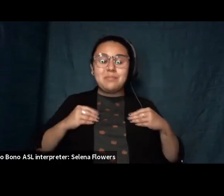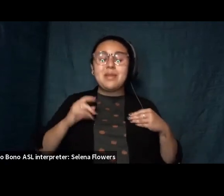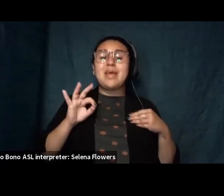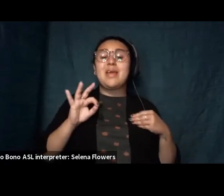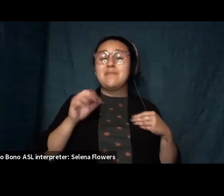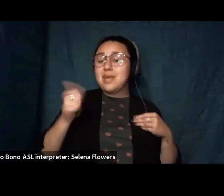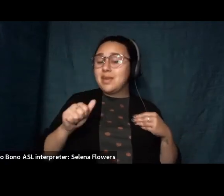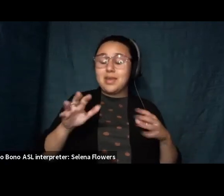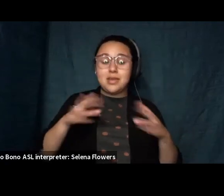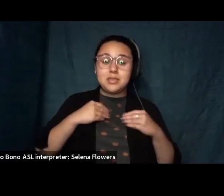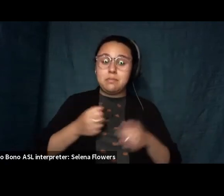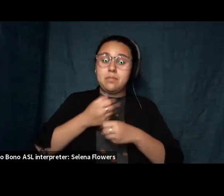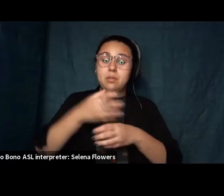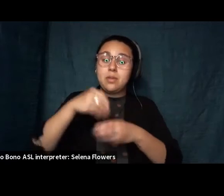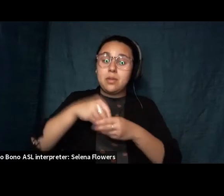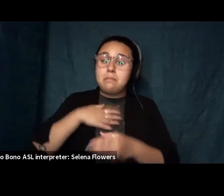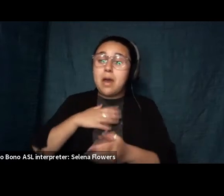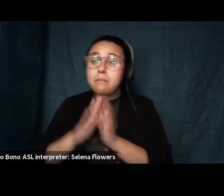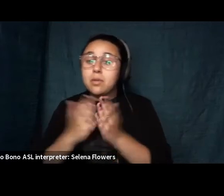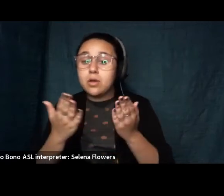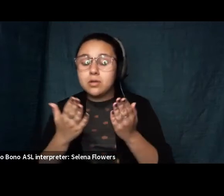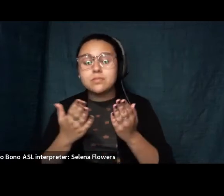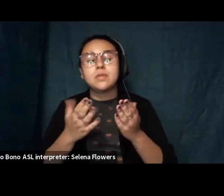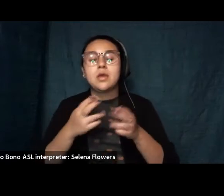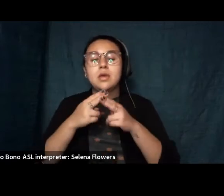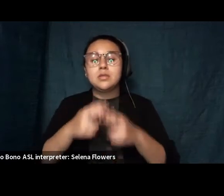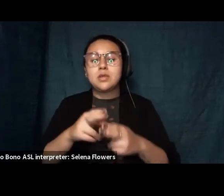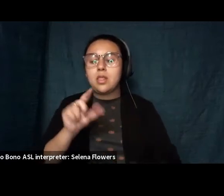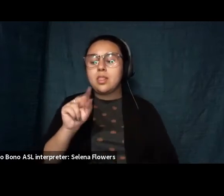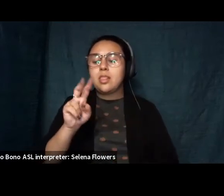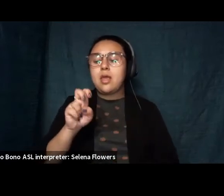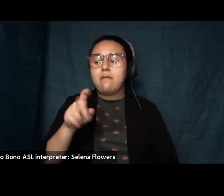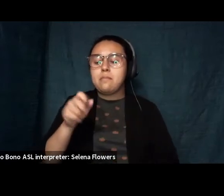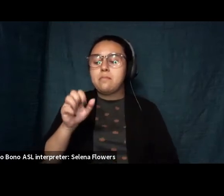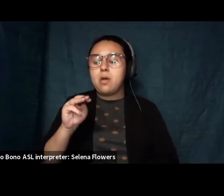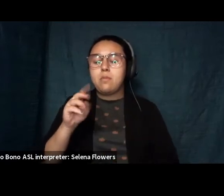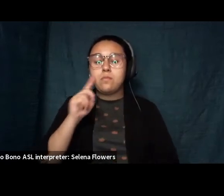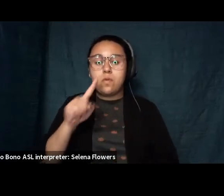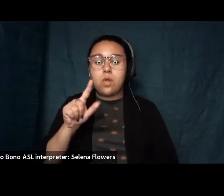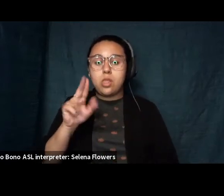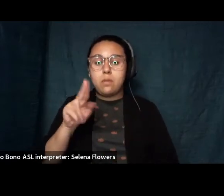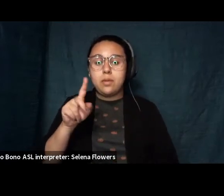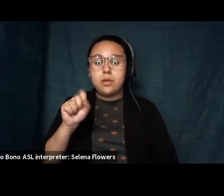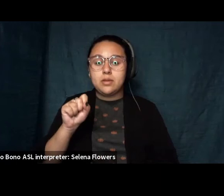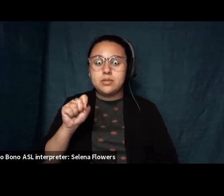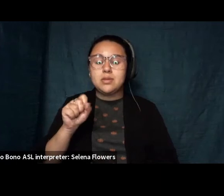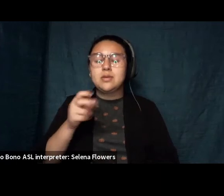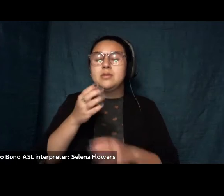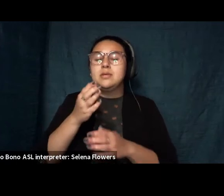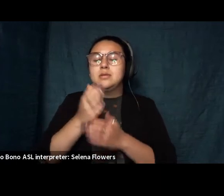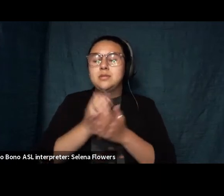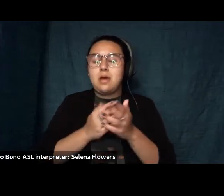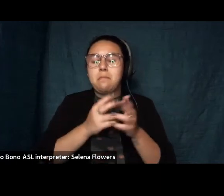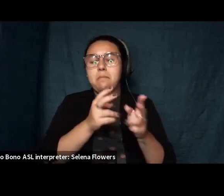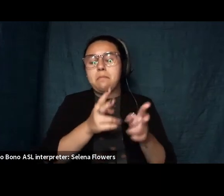here it is um it's called love poem for lupus and some of the lines are borrowed from various